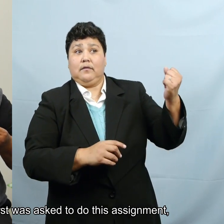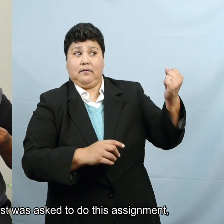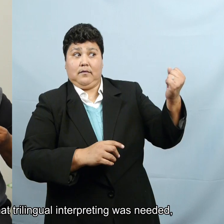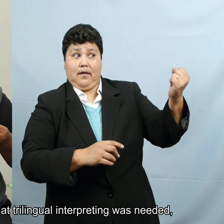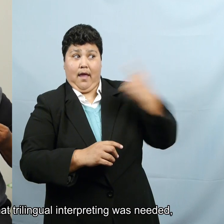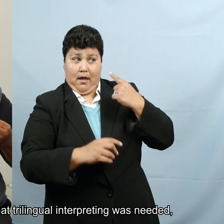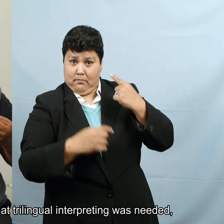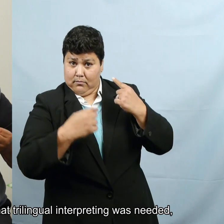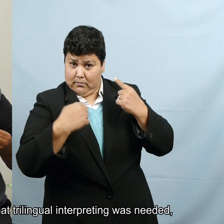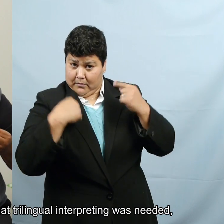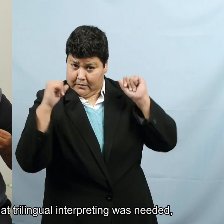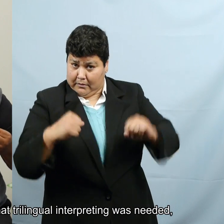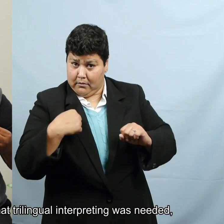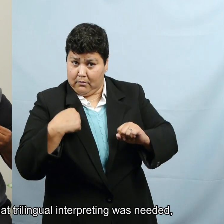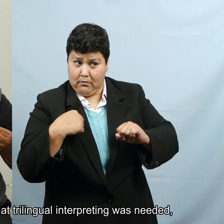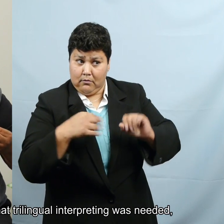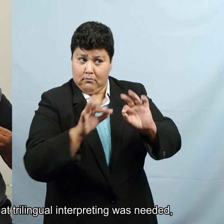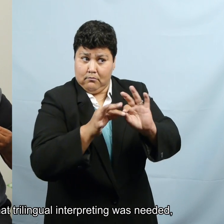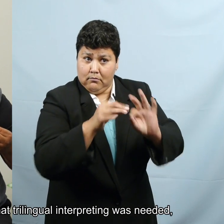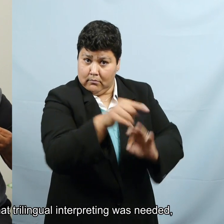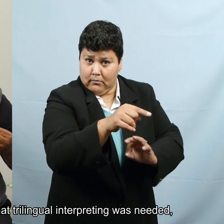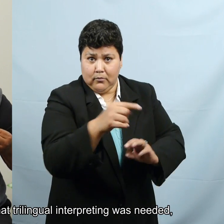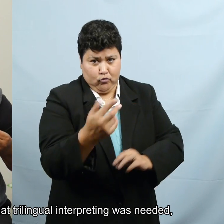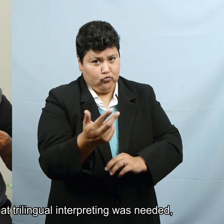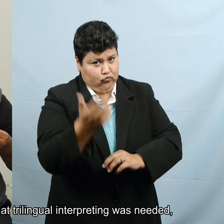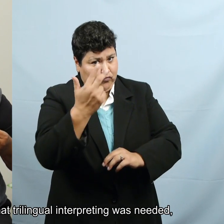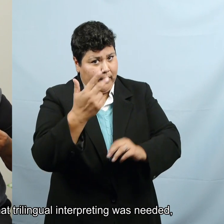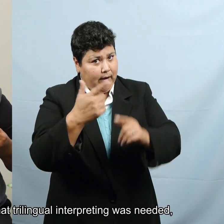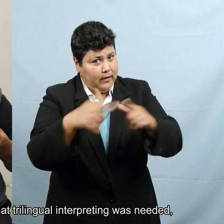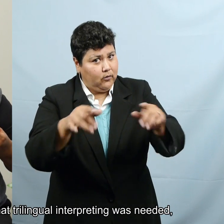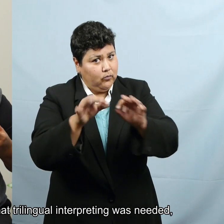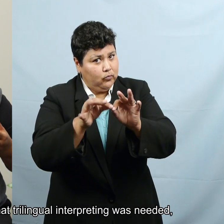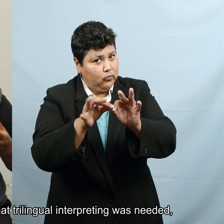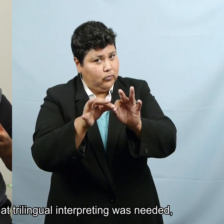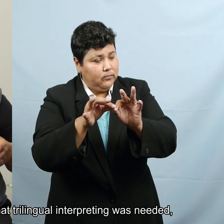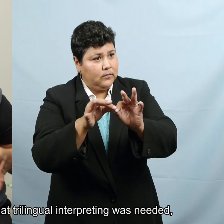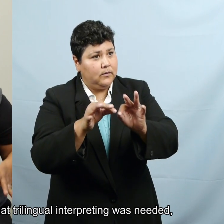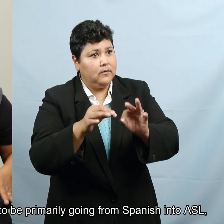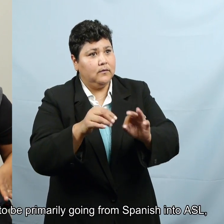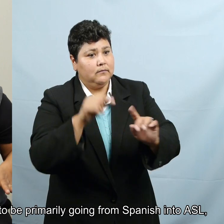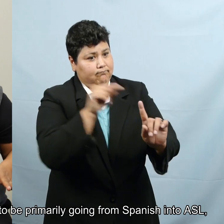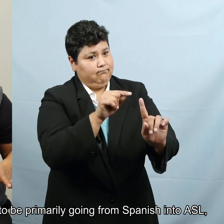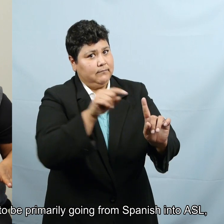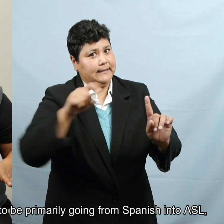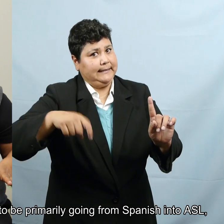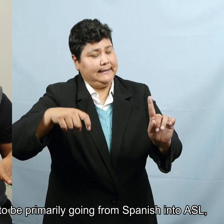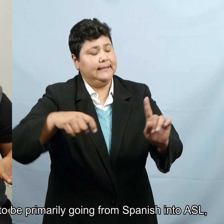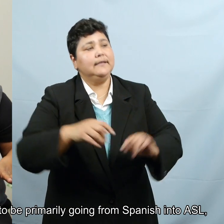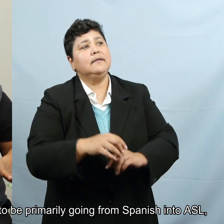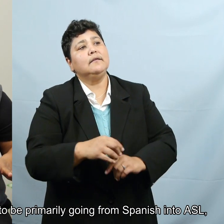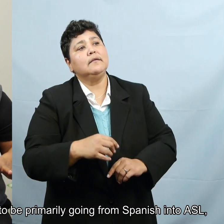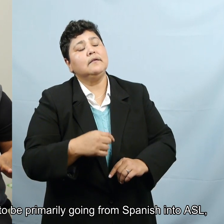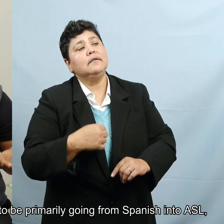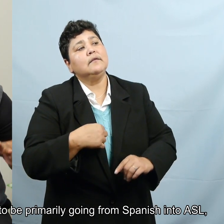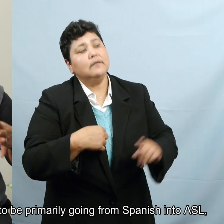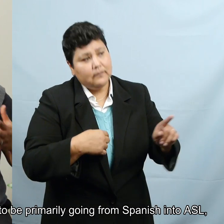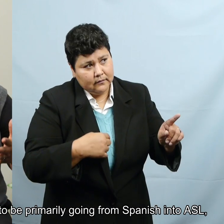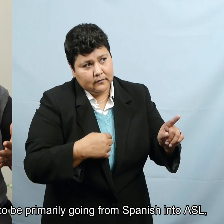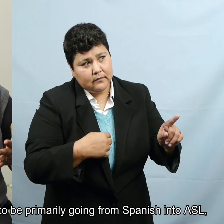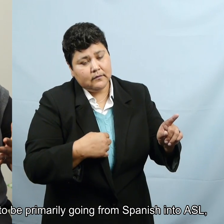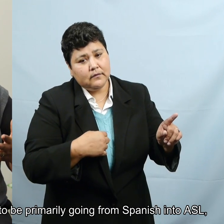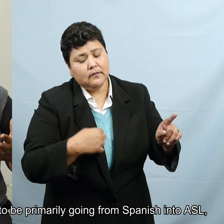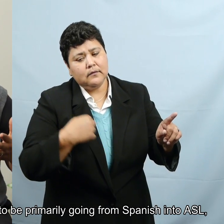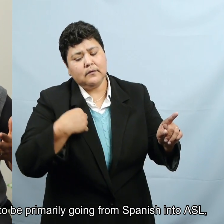assignment and was told that trilingual interpreting was needed, I